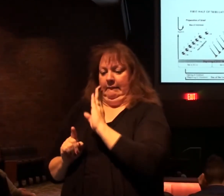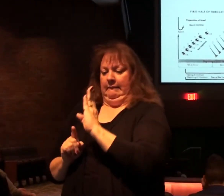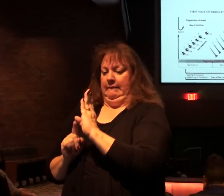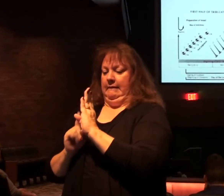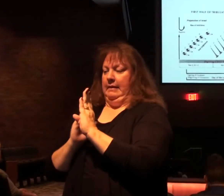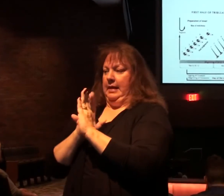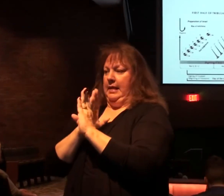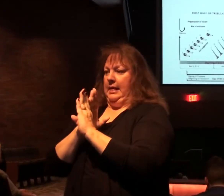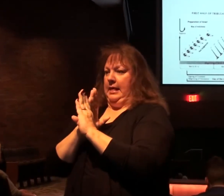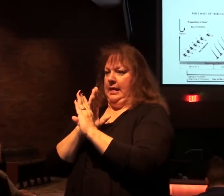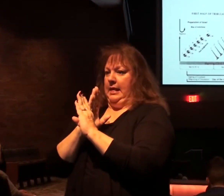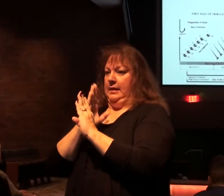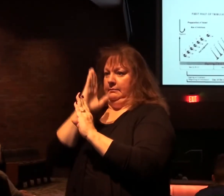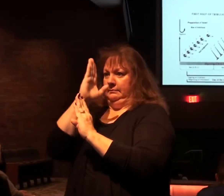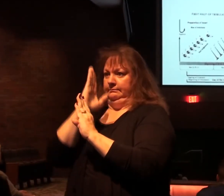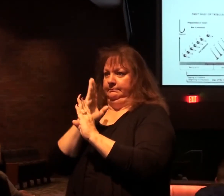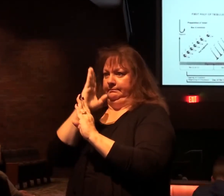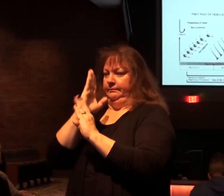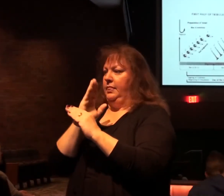In the middle right here.